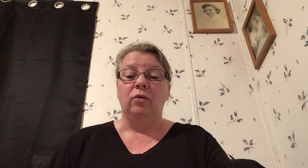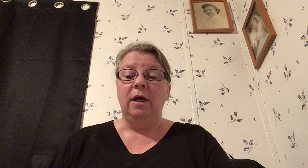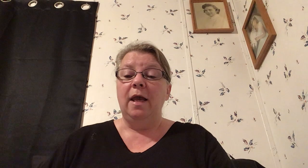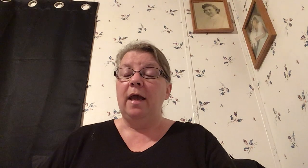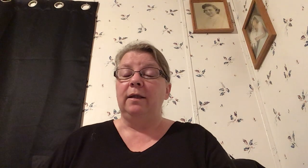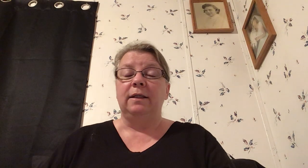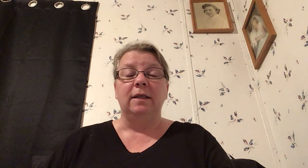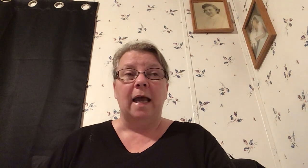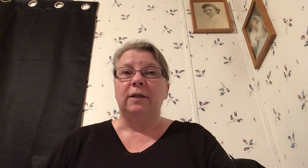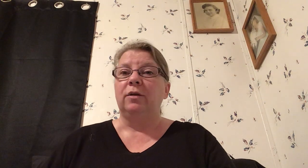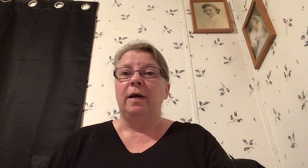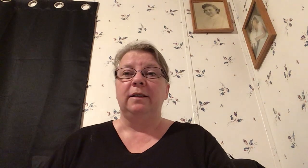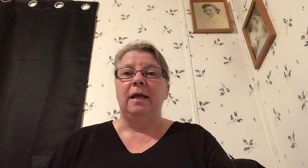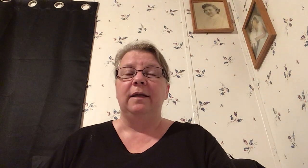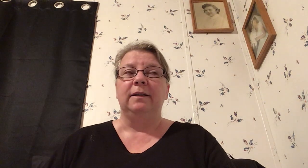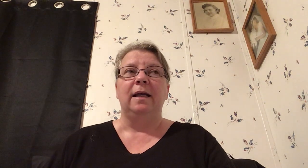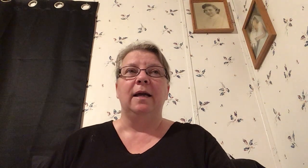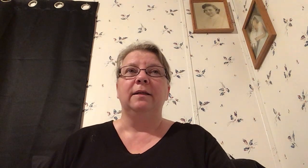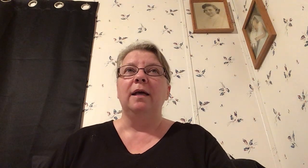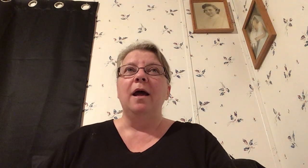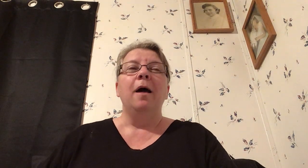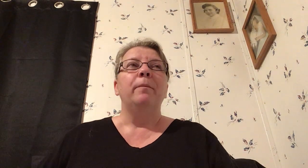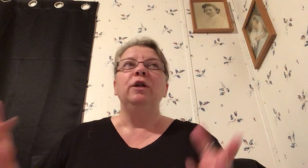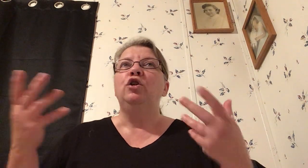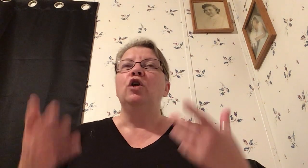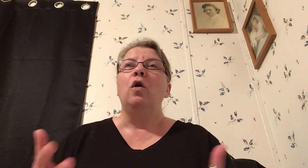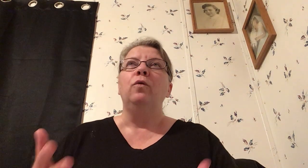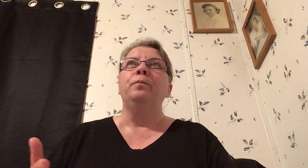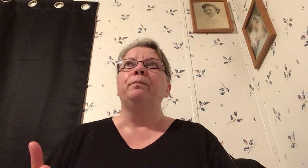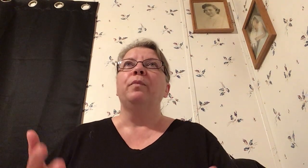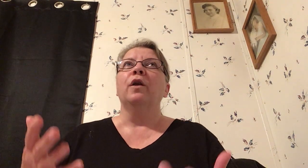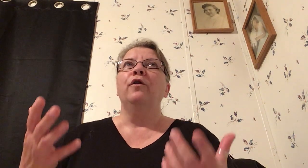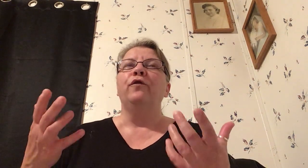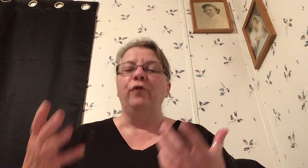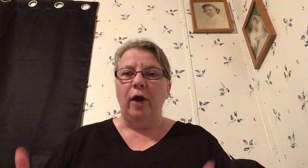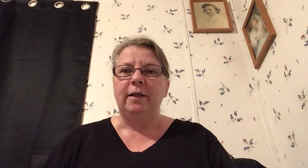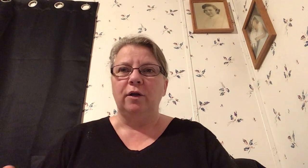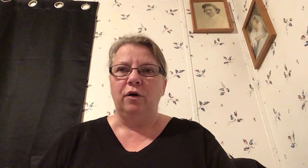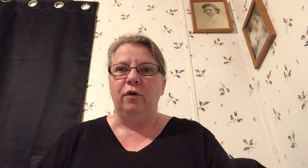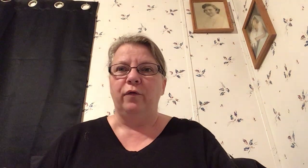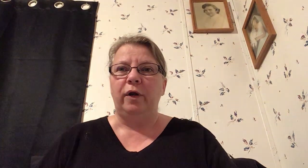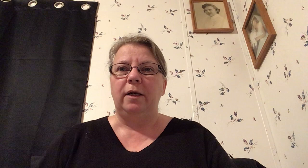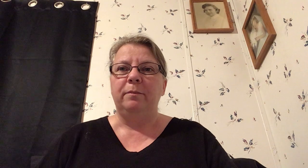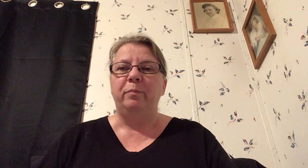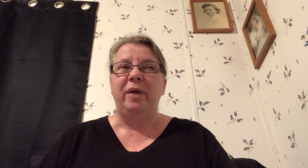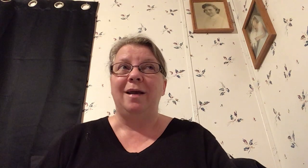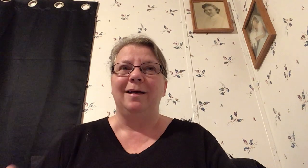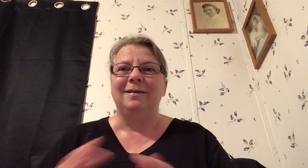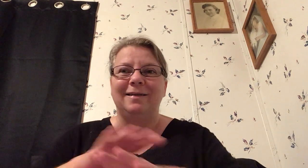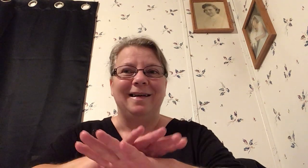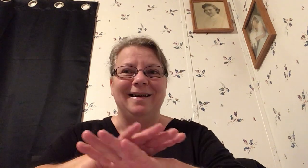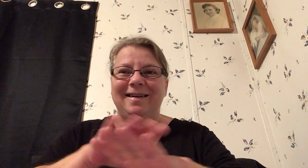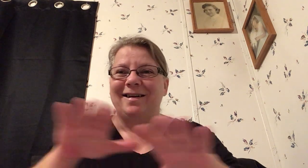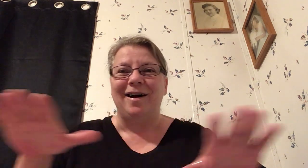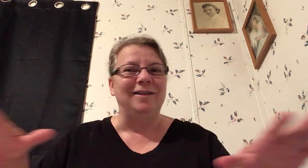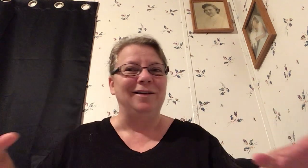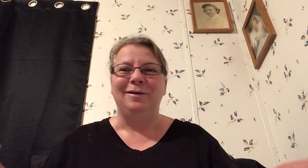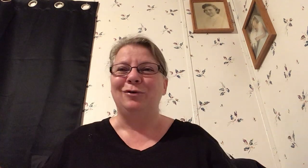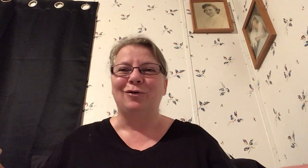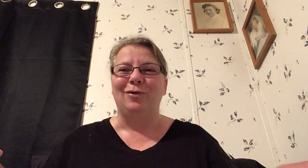and snatch them out of Satan's hands but don't fret over it because God's in control